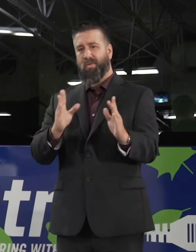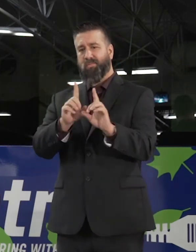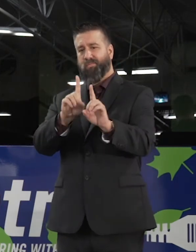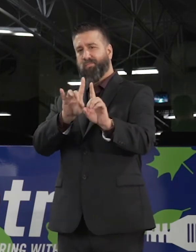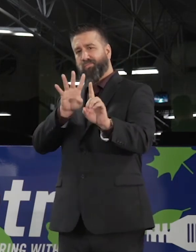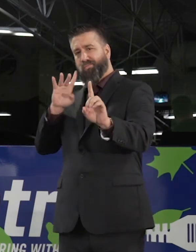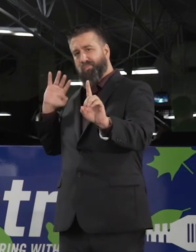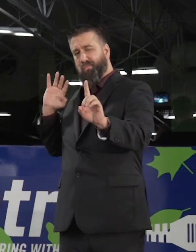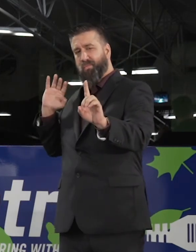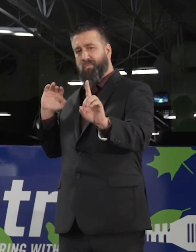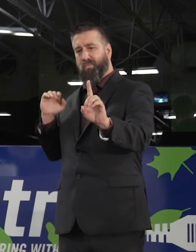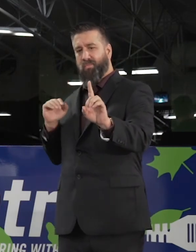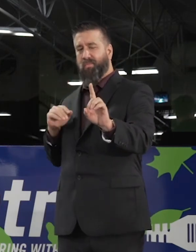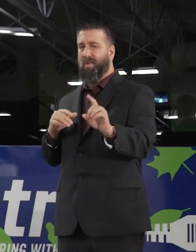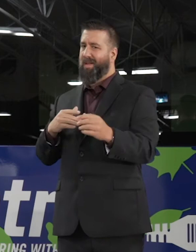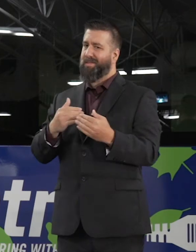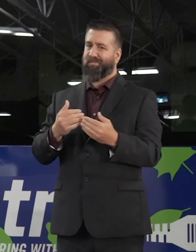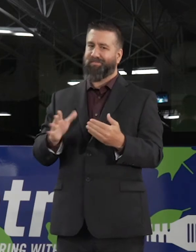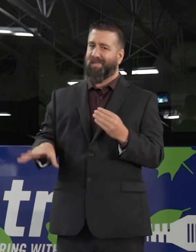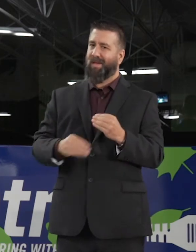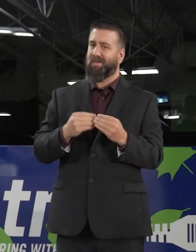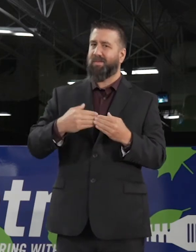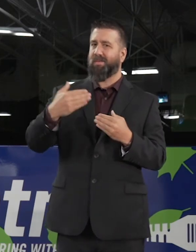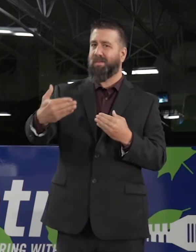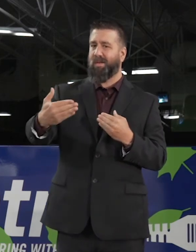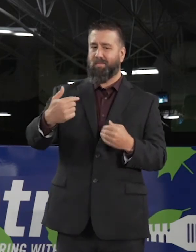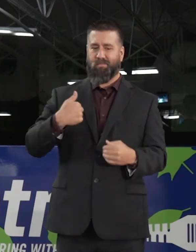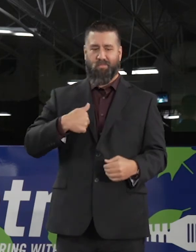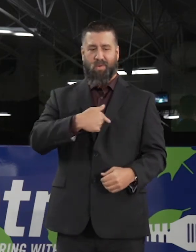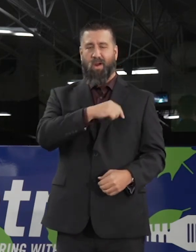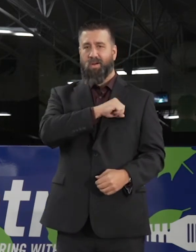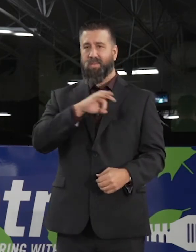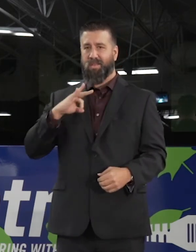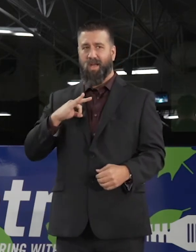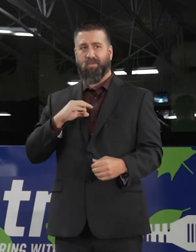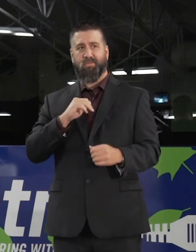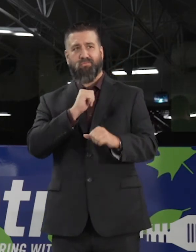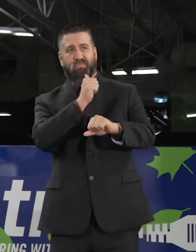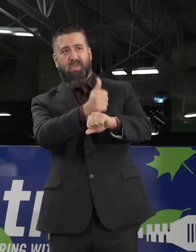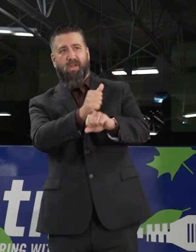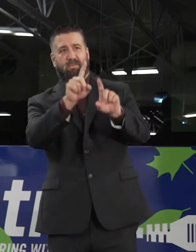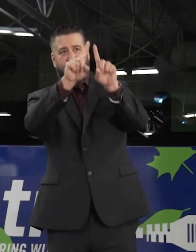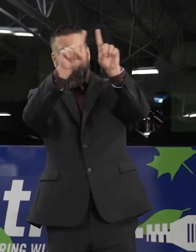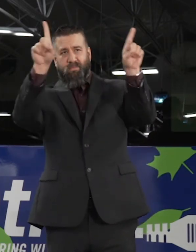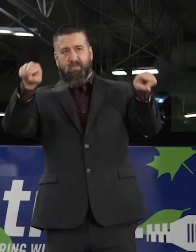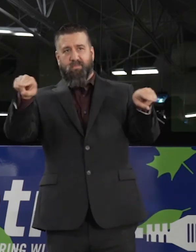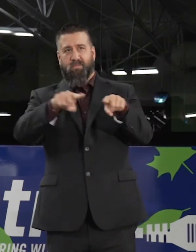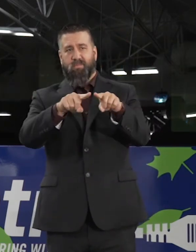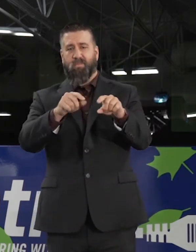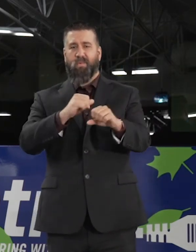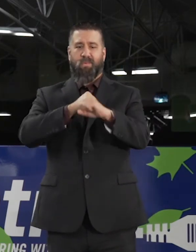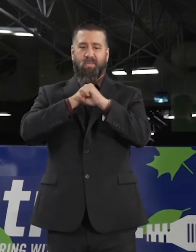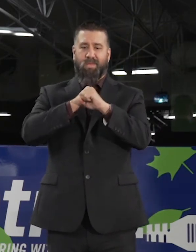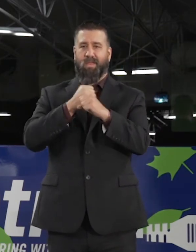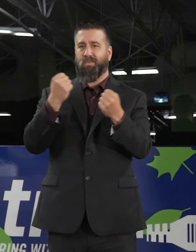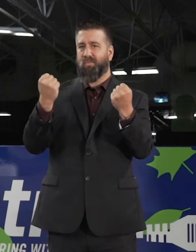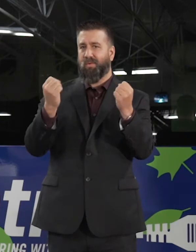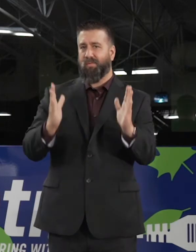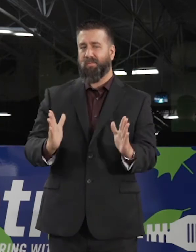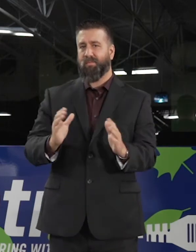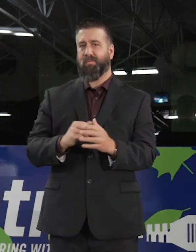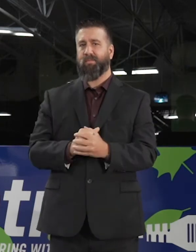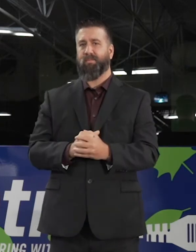step. Our staff has done the extraordinary work of adding polycarbonate barriers where they were not already within the buses.